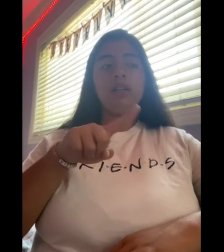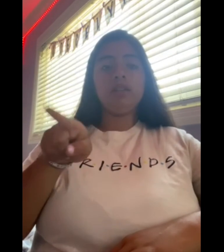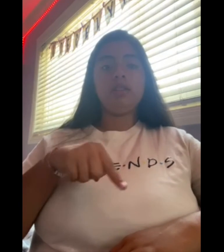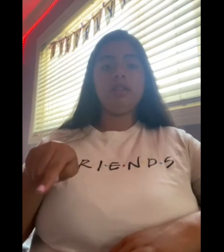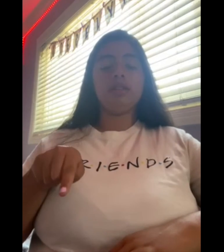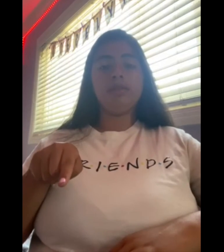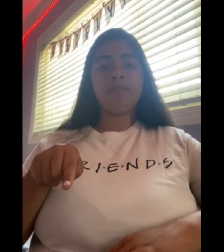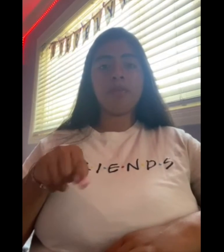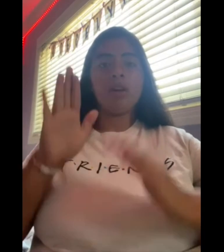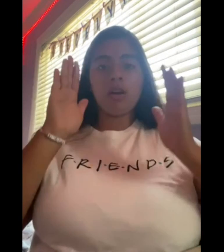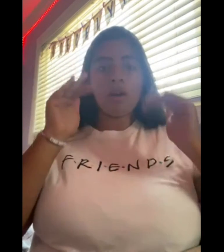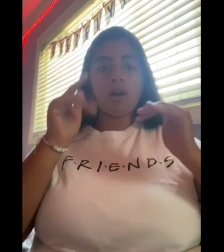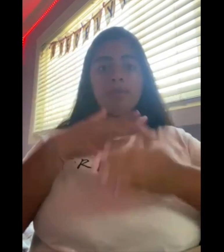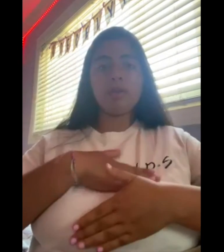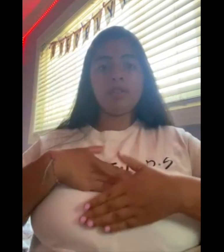U. Hope you enjoyed.